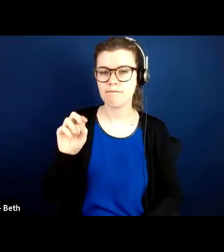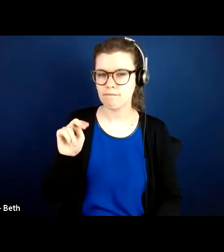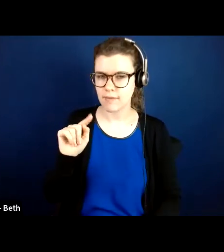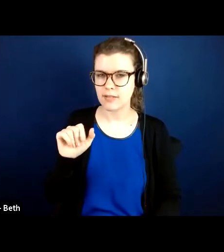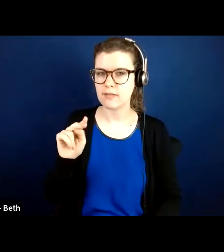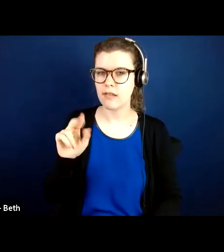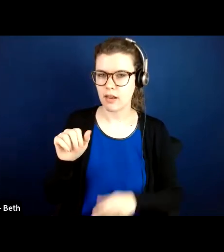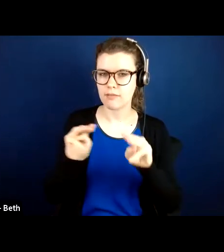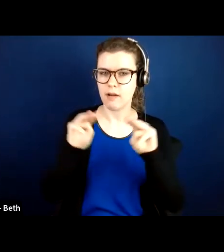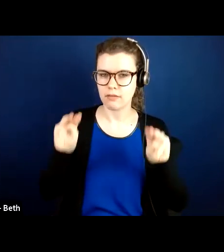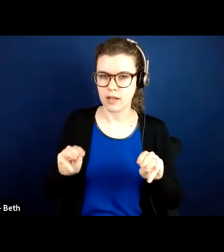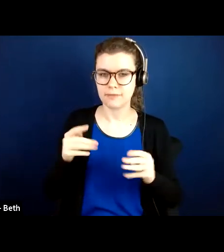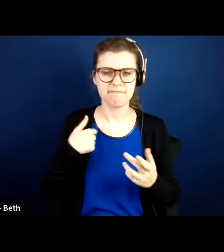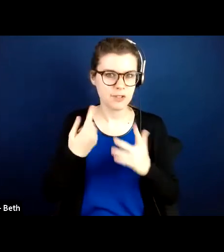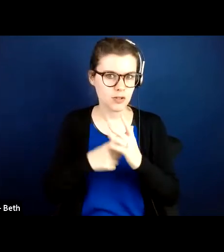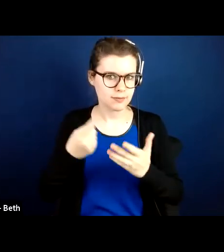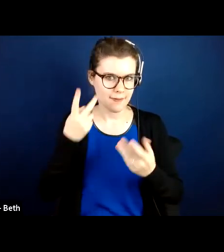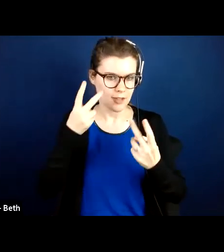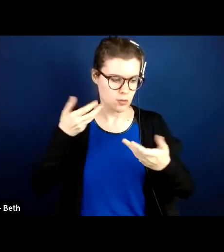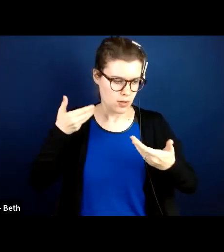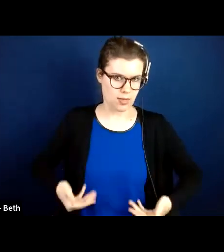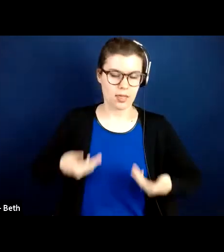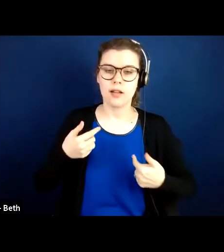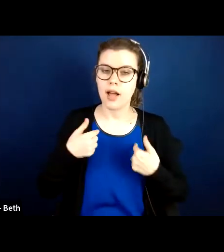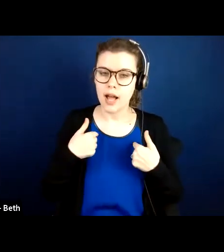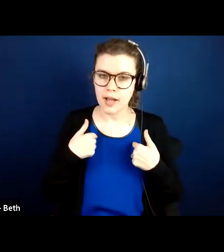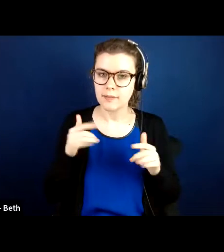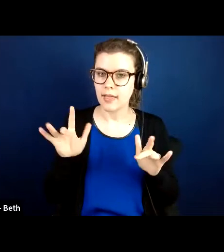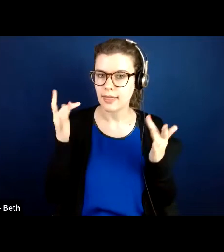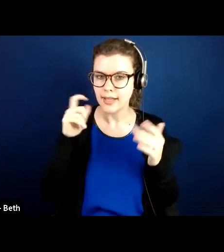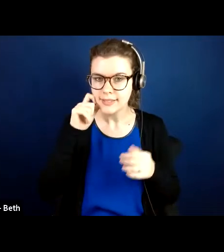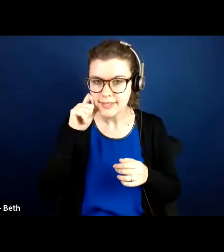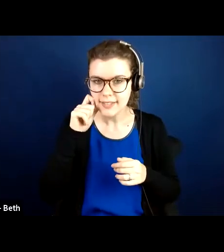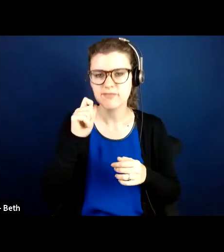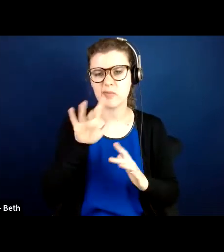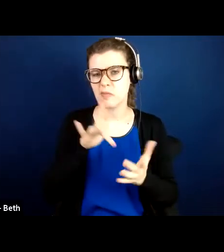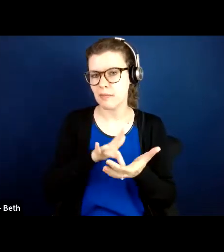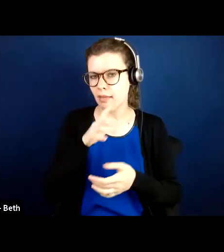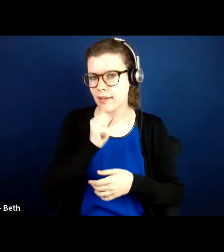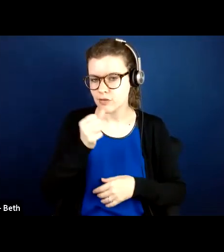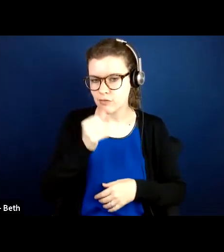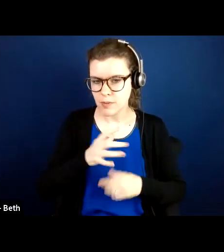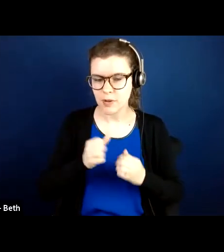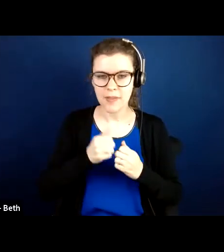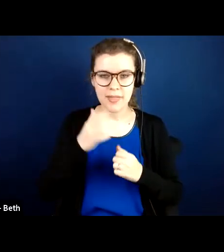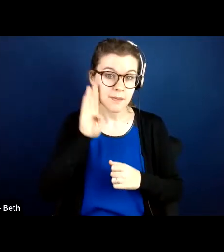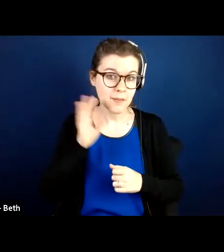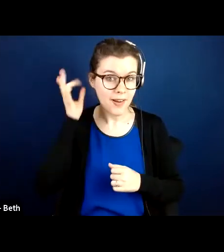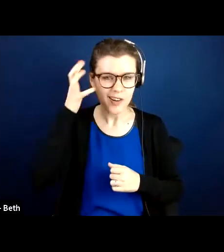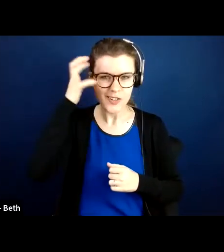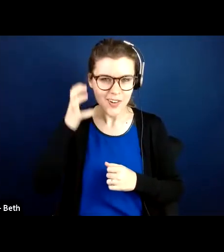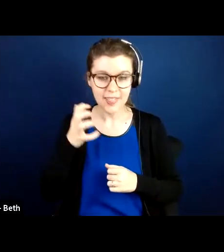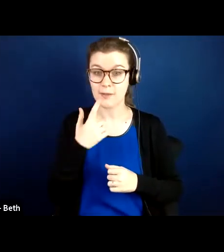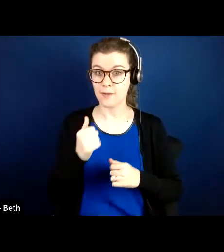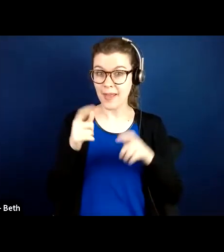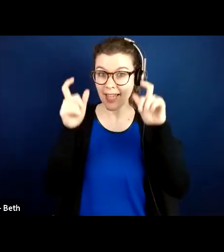with my visual description. I am a fair-skinned middle-aged woman with brown curly hair, red glasses,